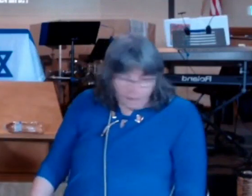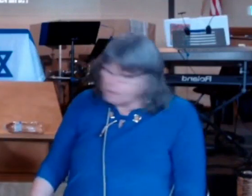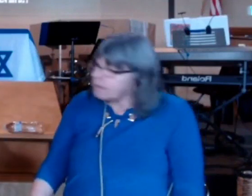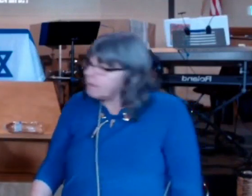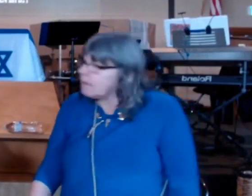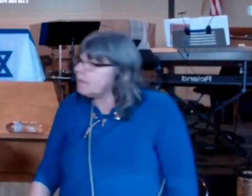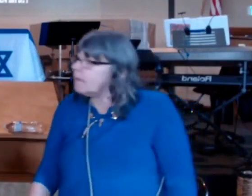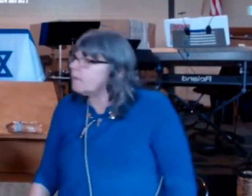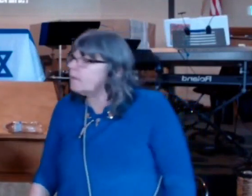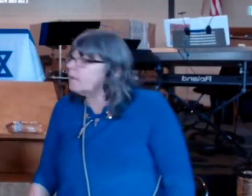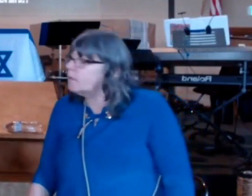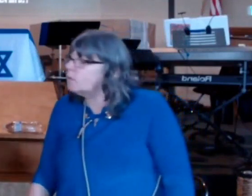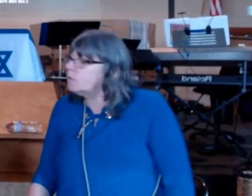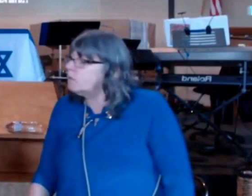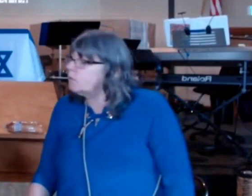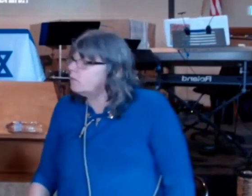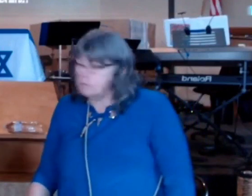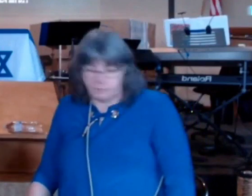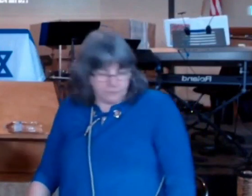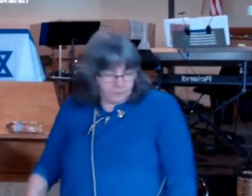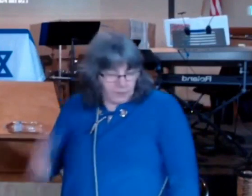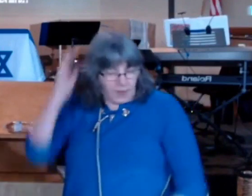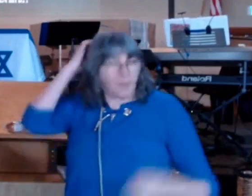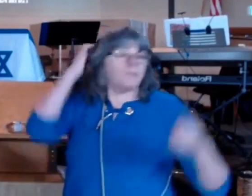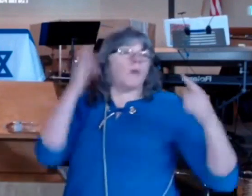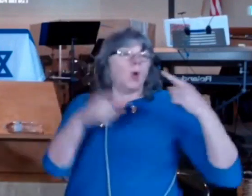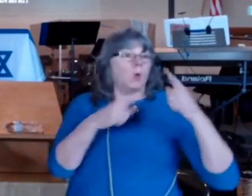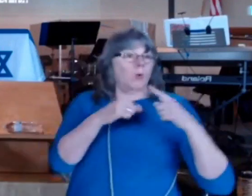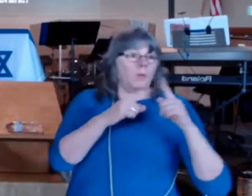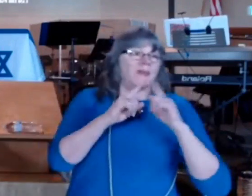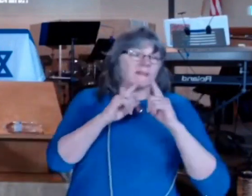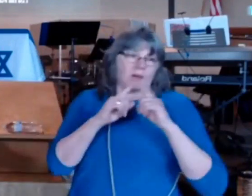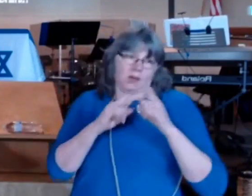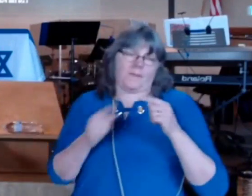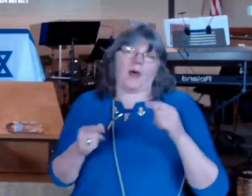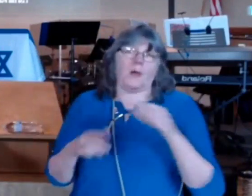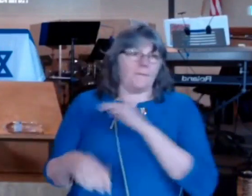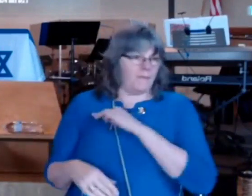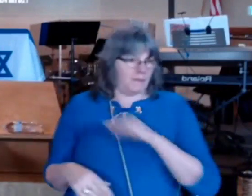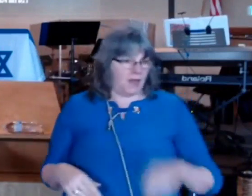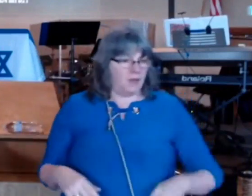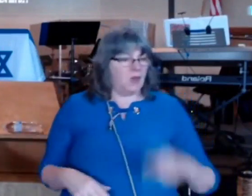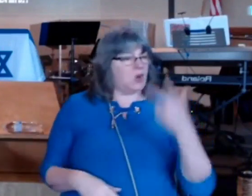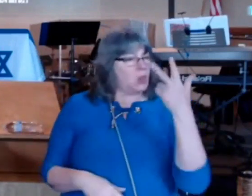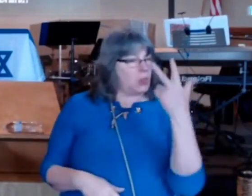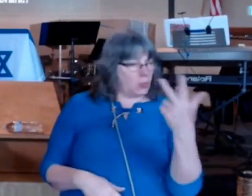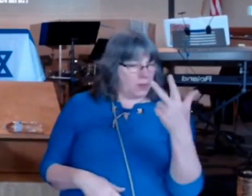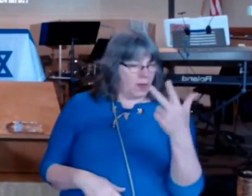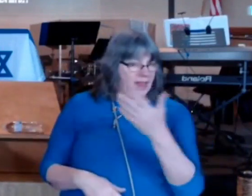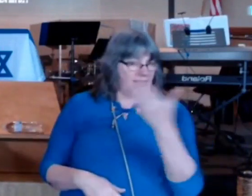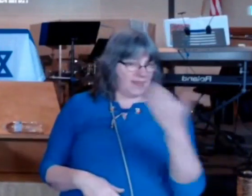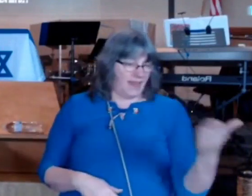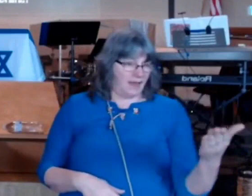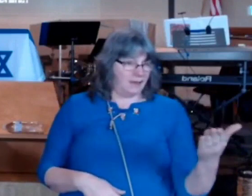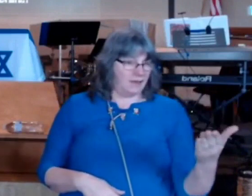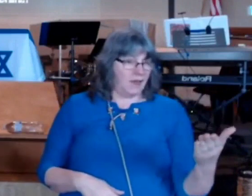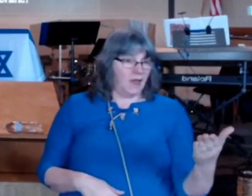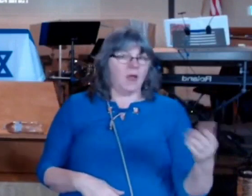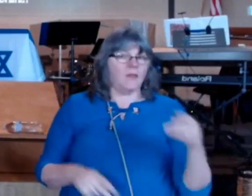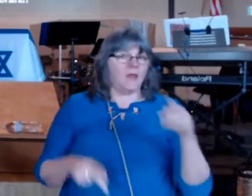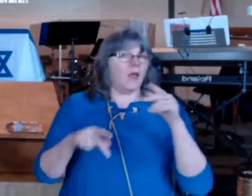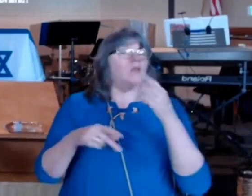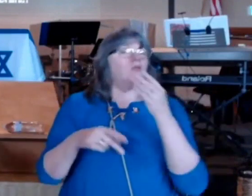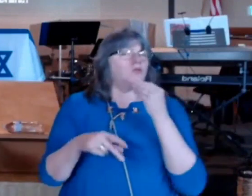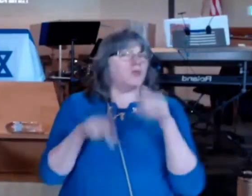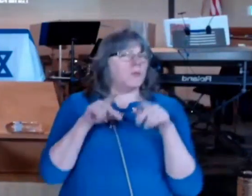there are three really main specific miracles that people expected from Messiah one